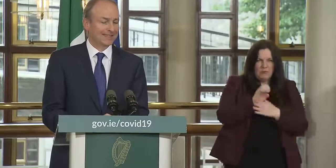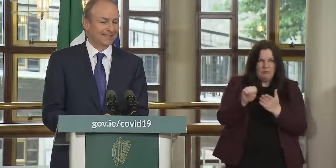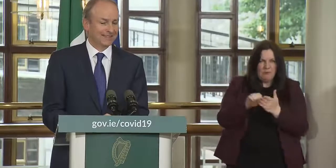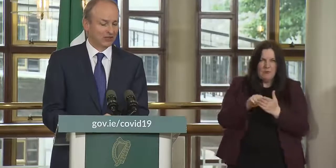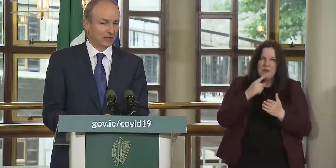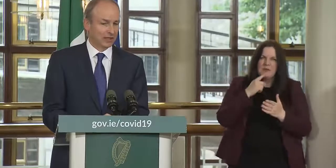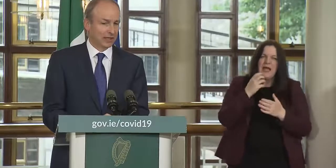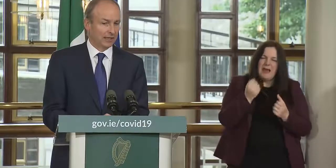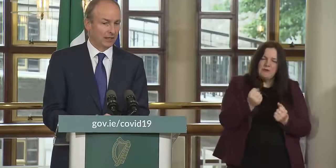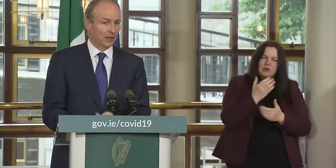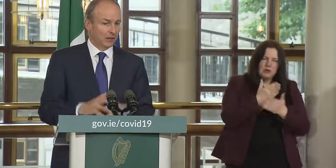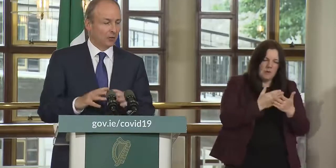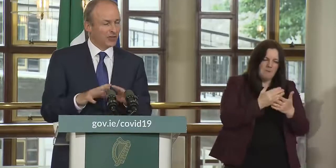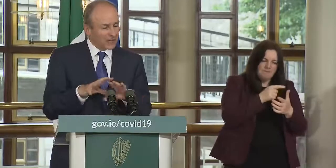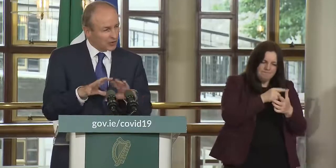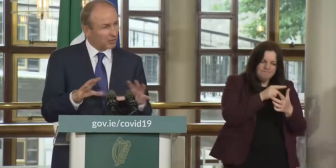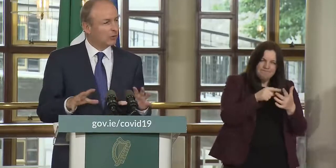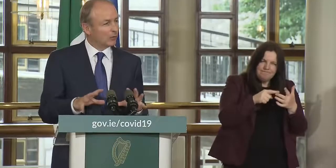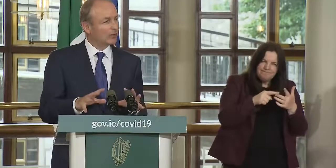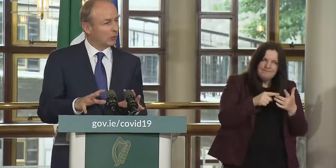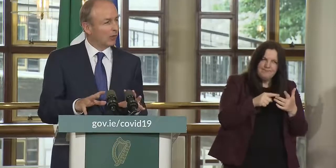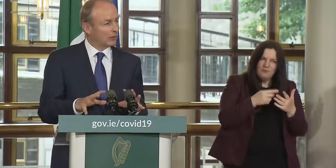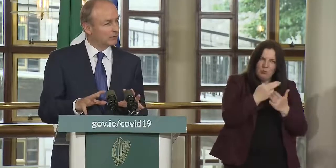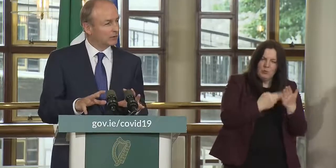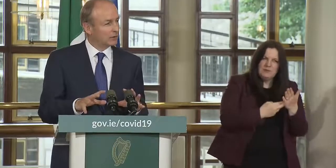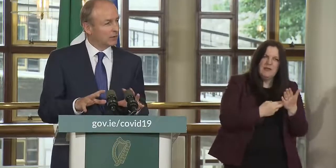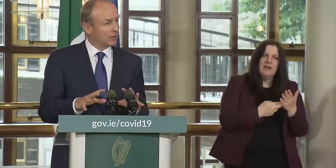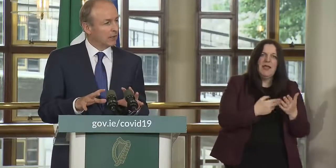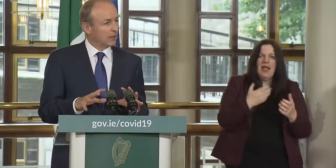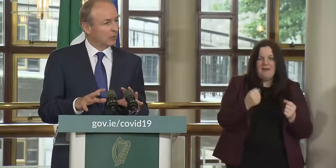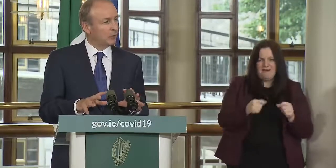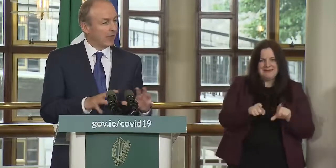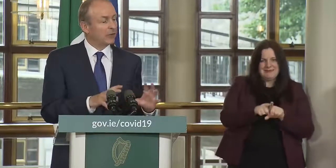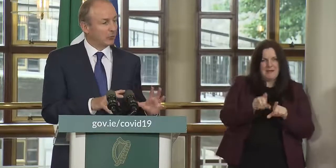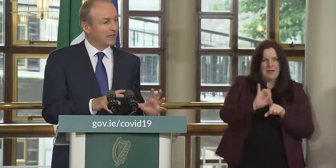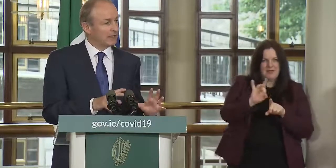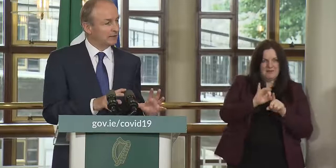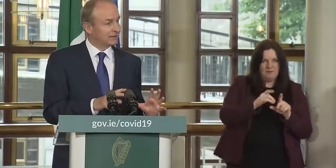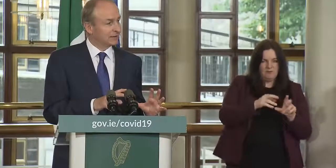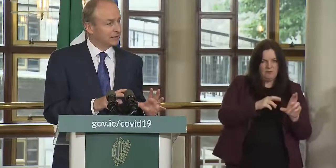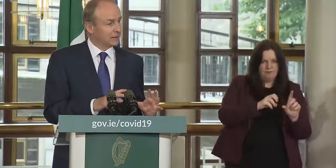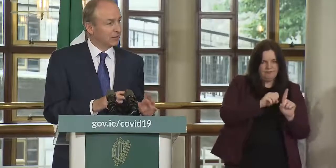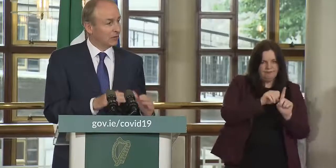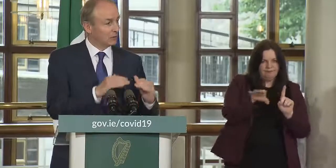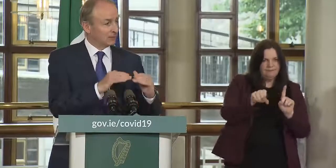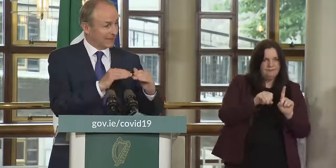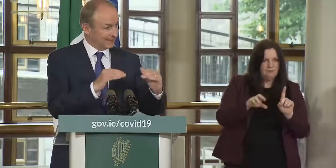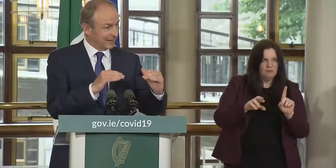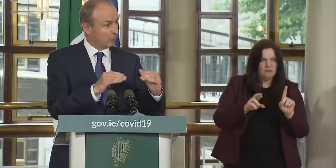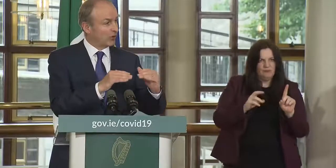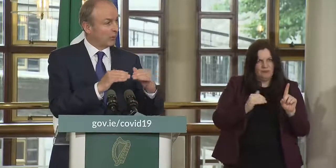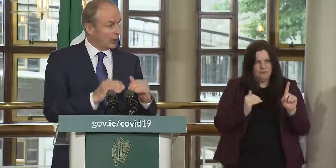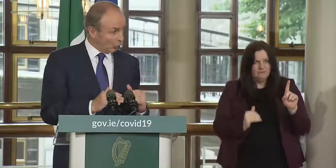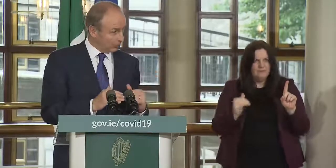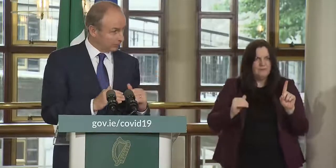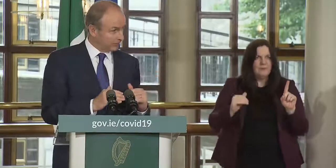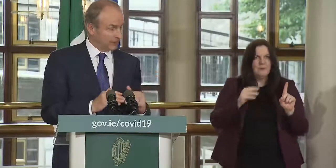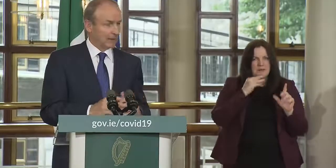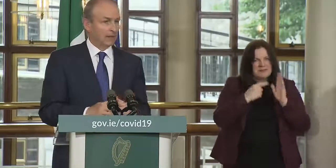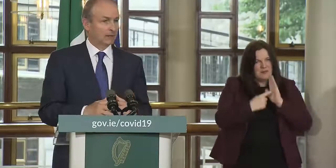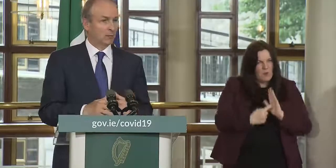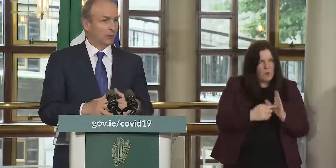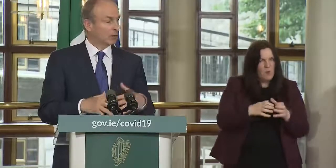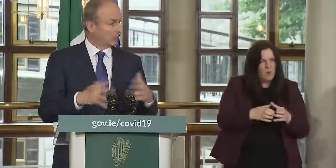essentially again those at a similar rate to ireland would be on the green list either at the same rate or below